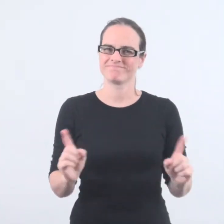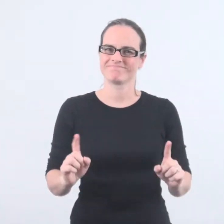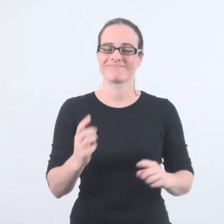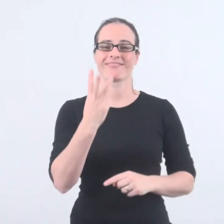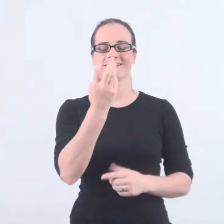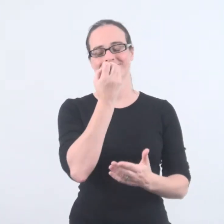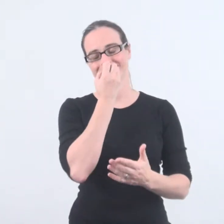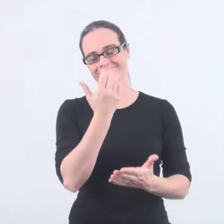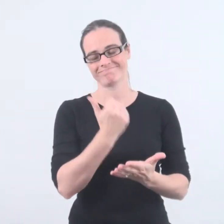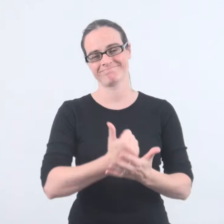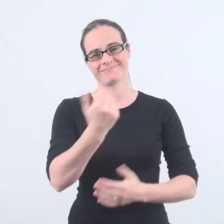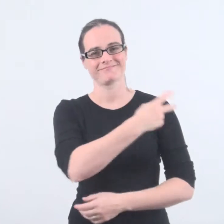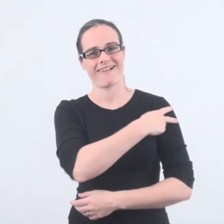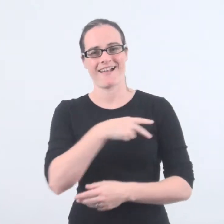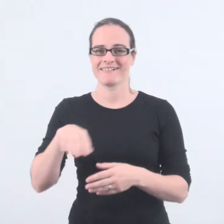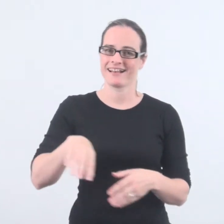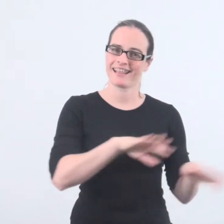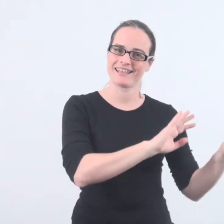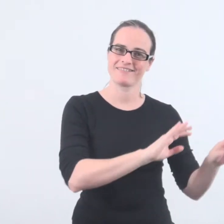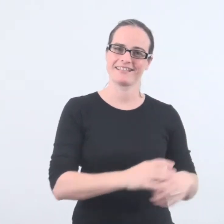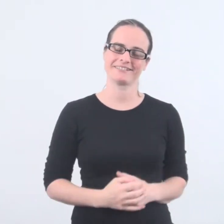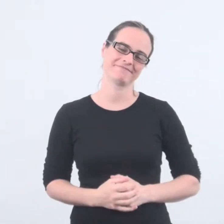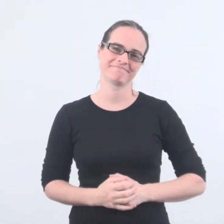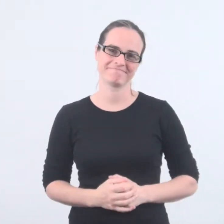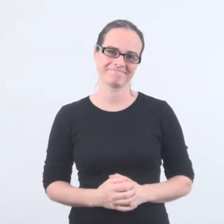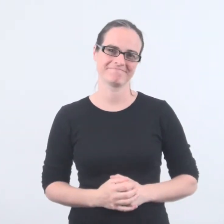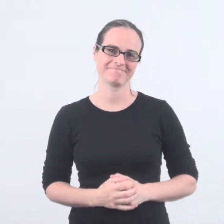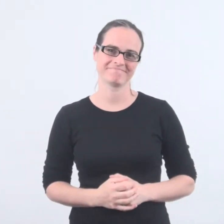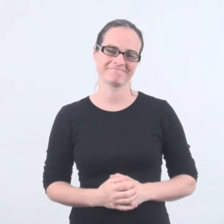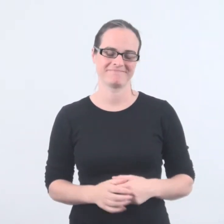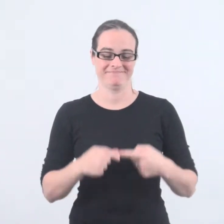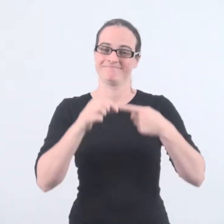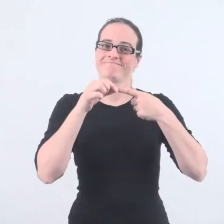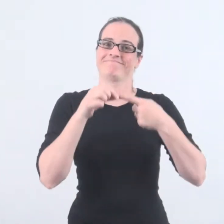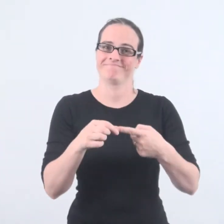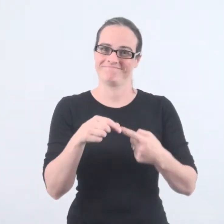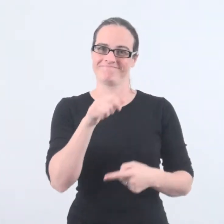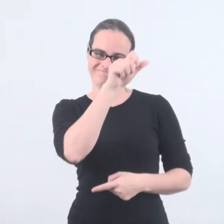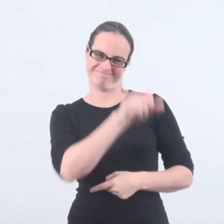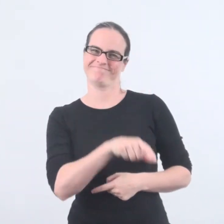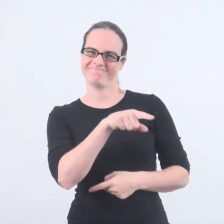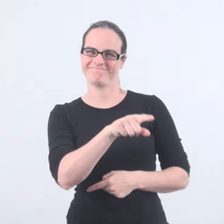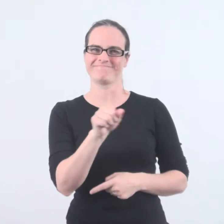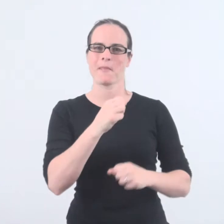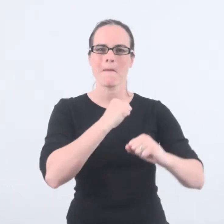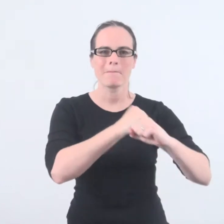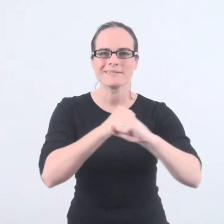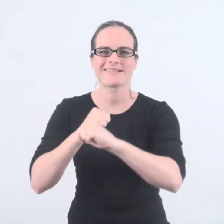stopped, which means that we have to say goodbye to three of our members of staff. The first person we're saying goodbye to today